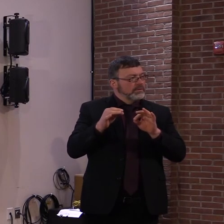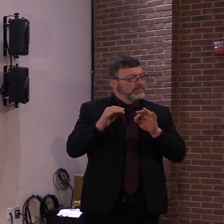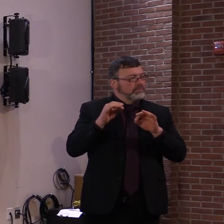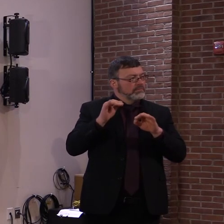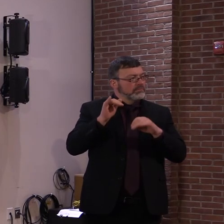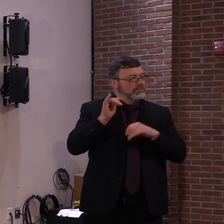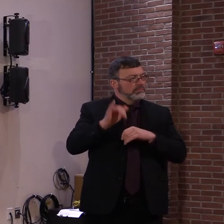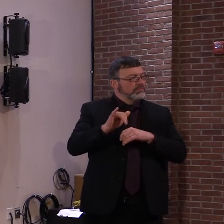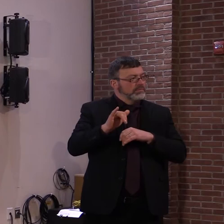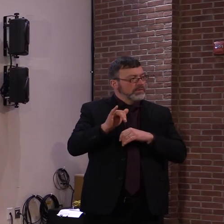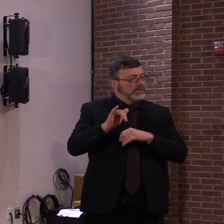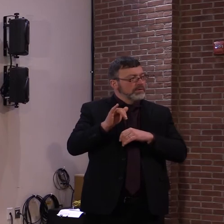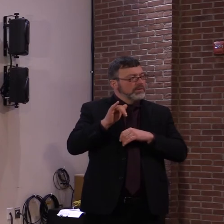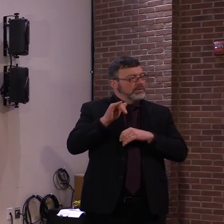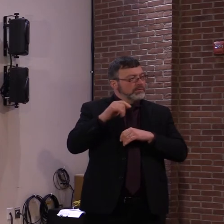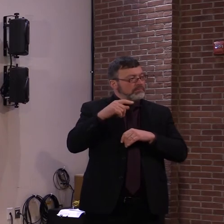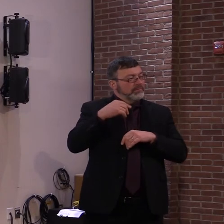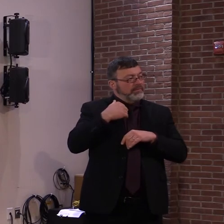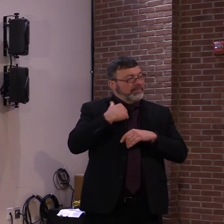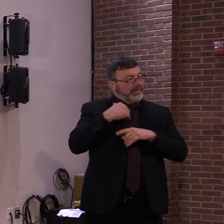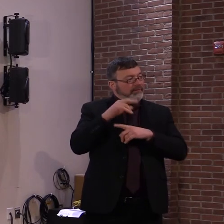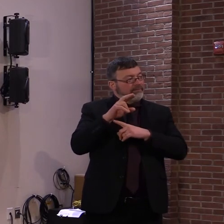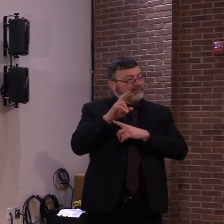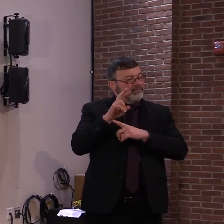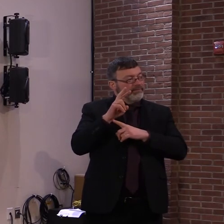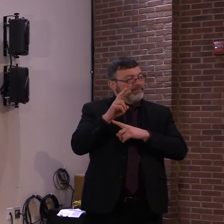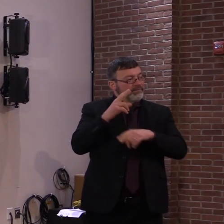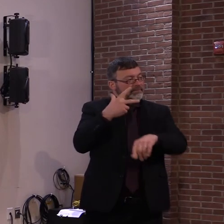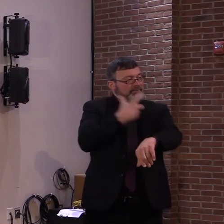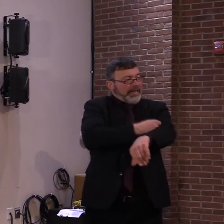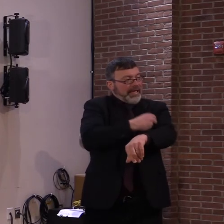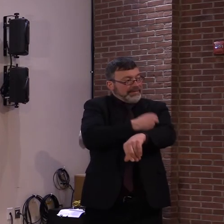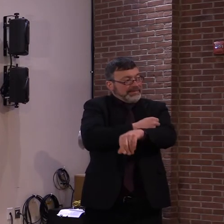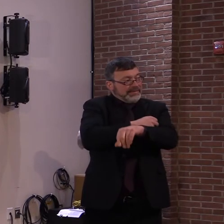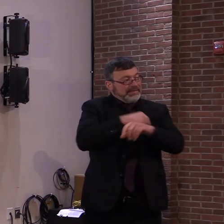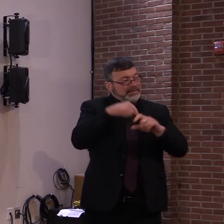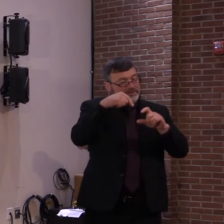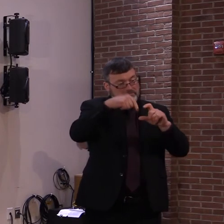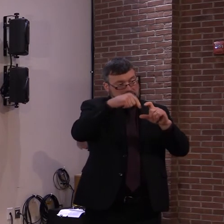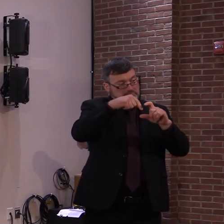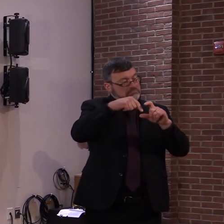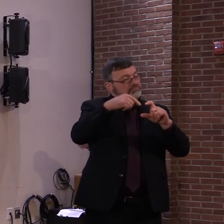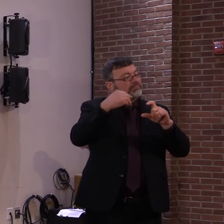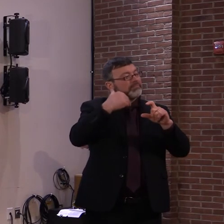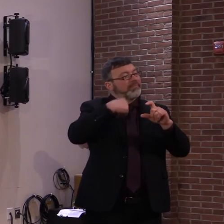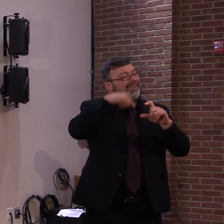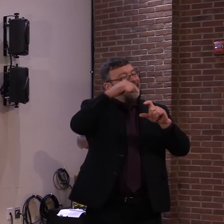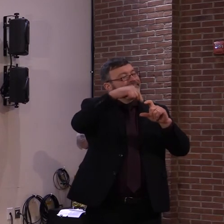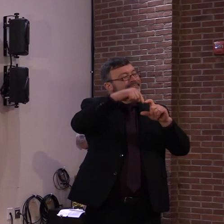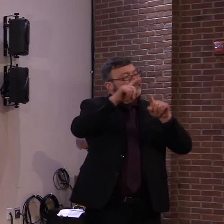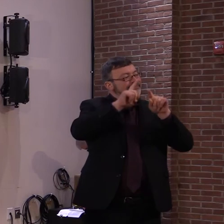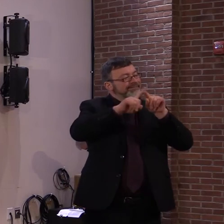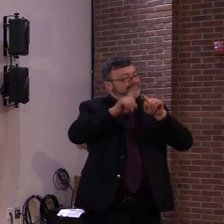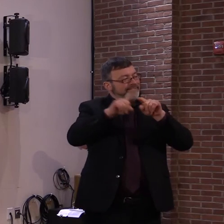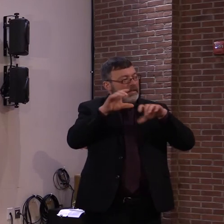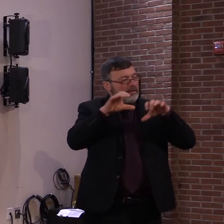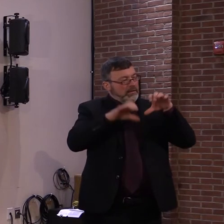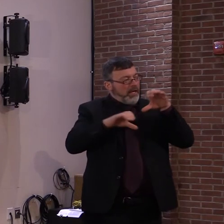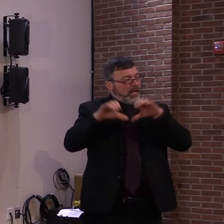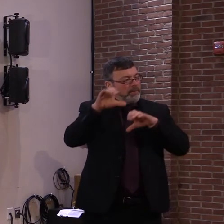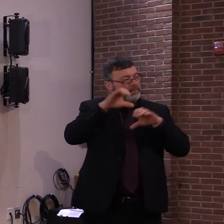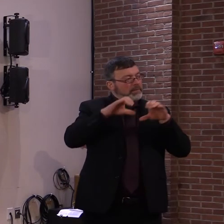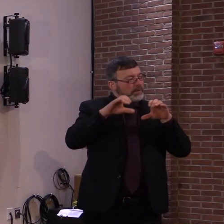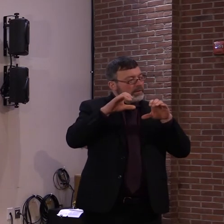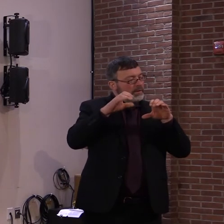some kind of emulsion adjuvant, and a TLR agonist, and others.